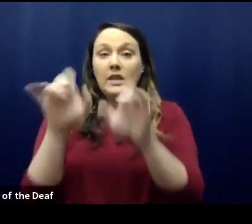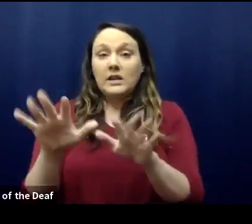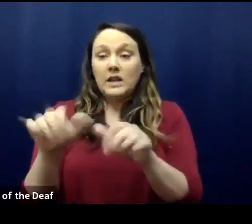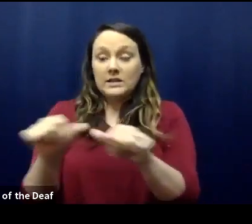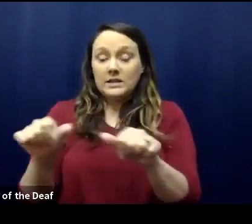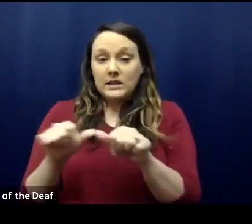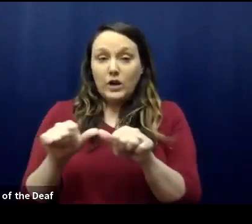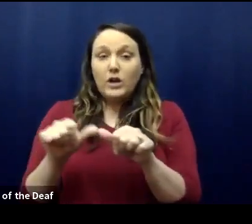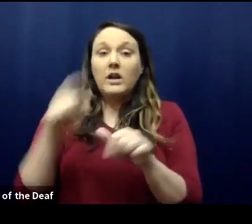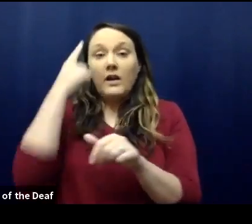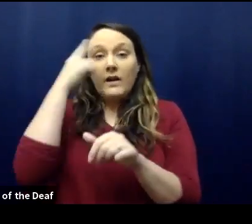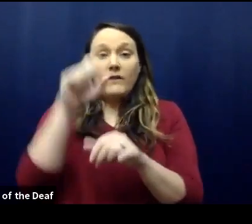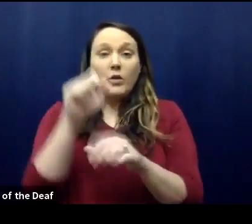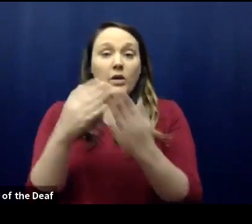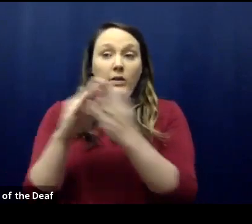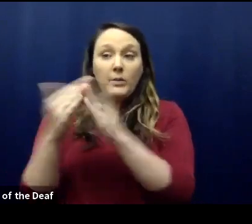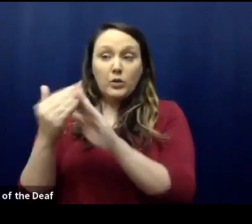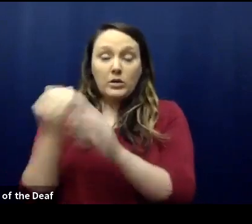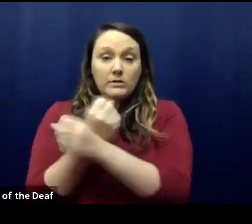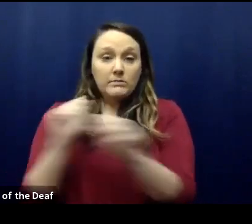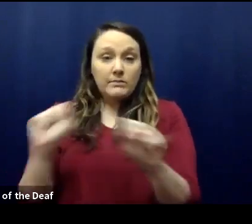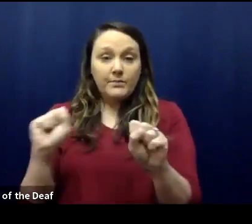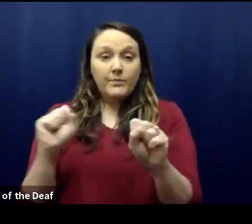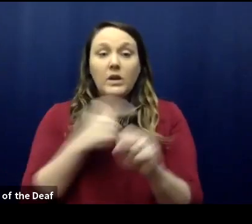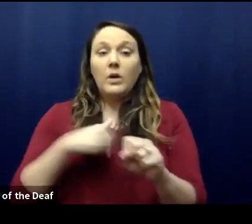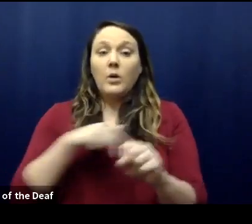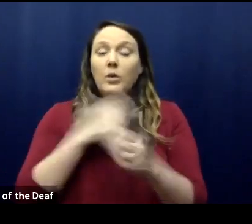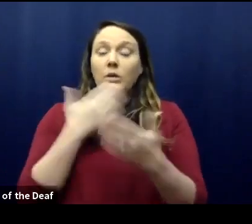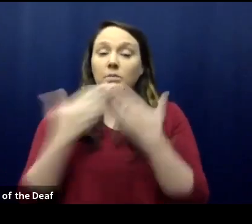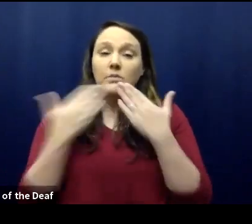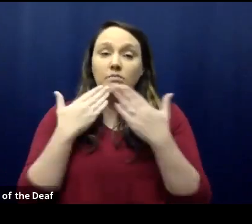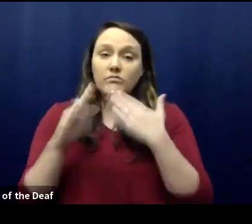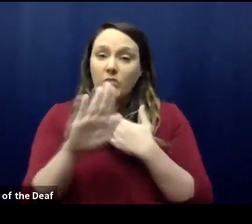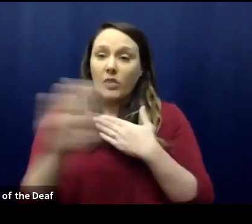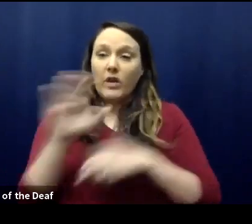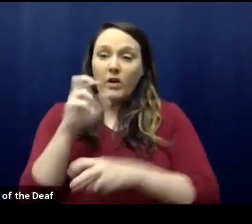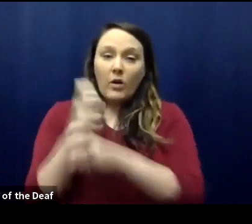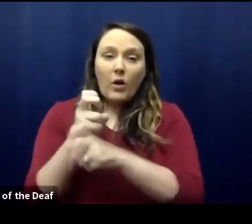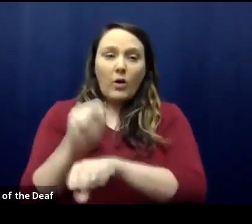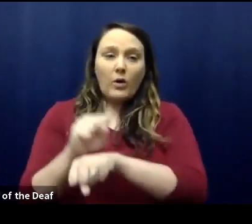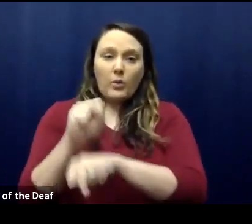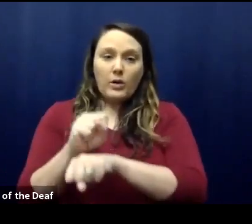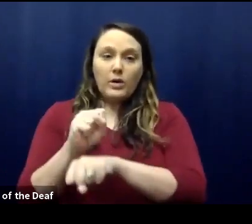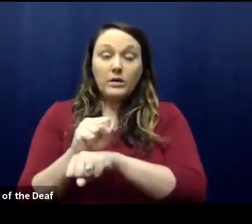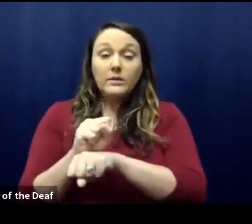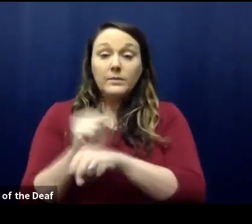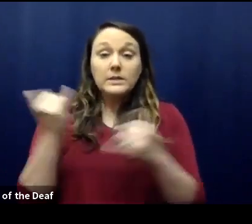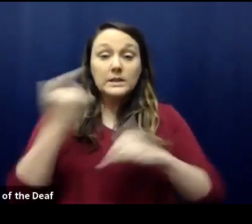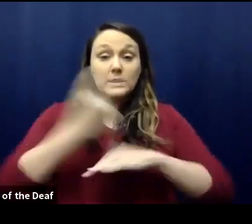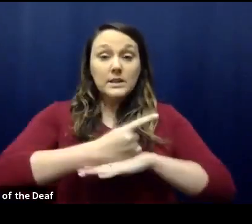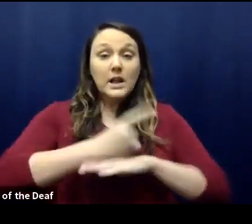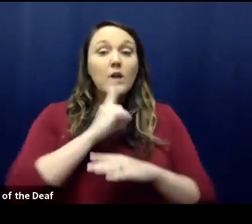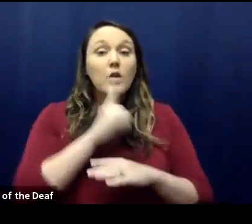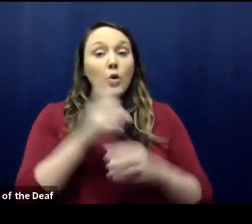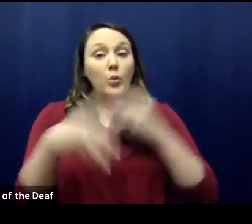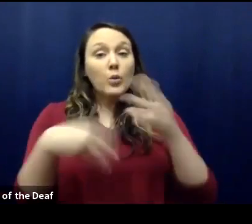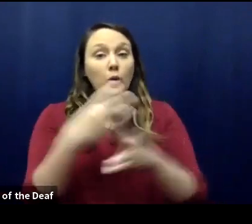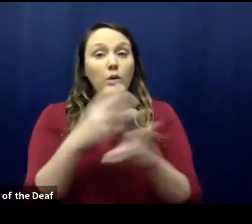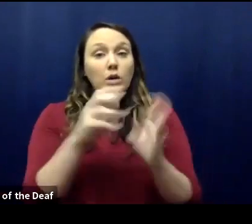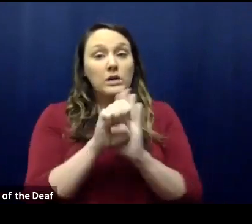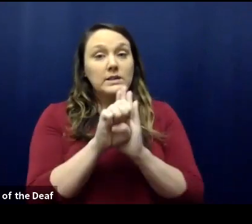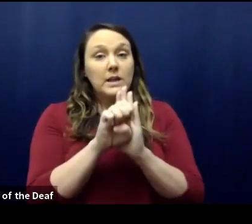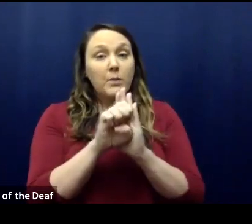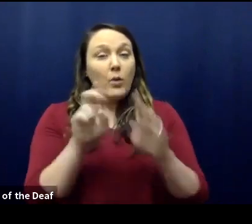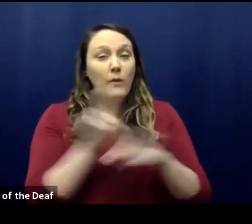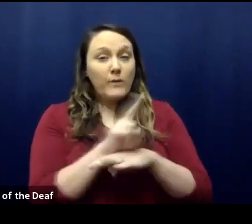safe. We are incredibly grateful for their very hard work. Today our real world example of how to put the five core